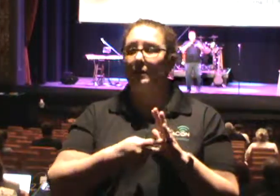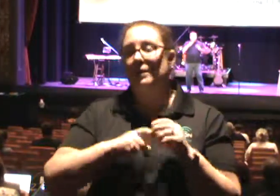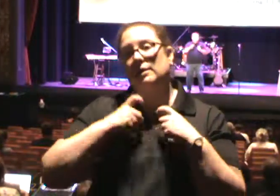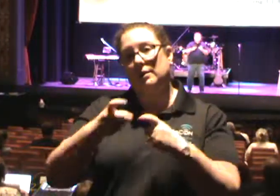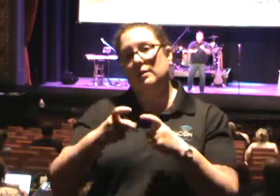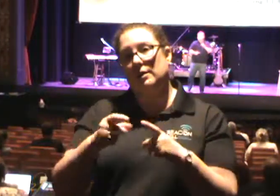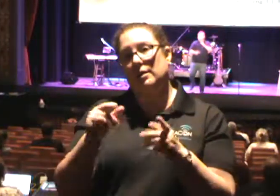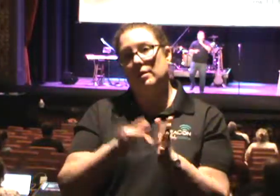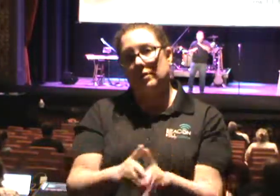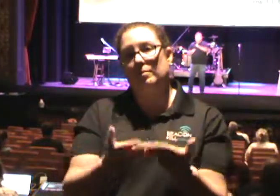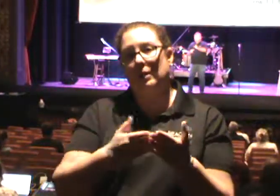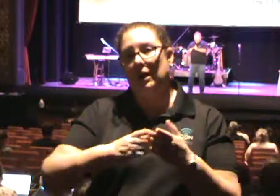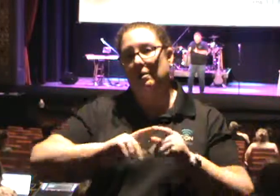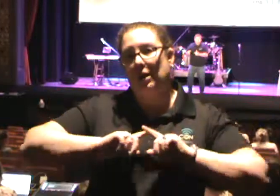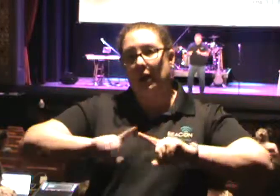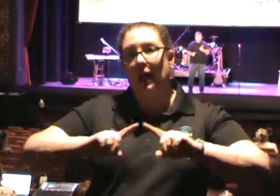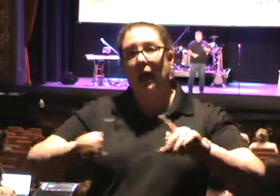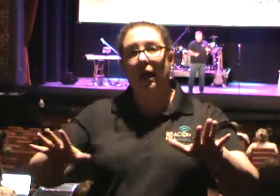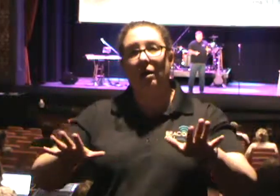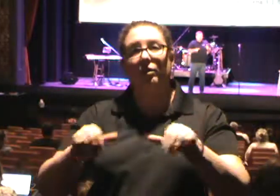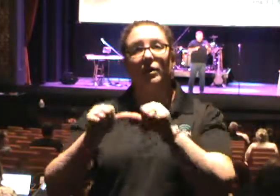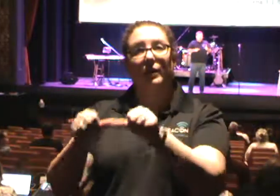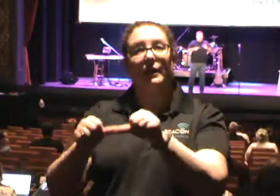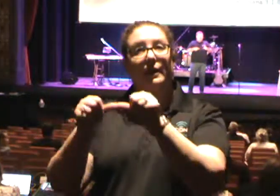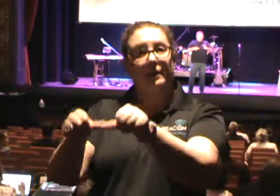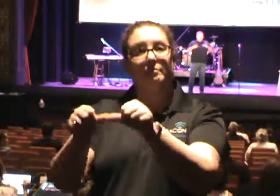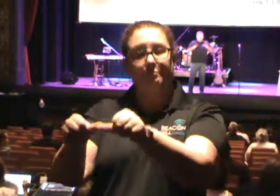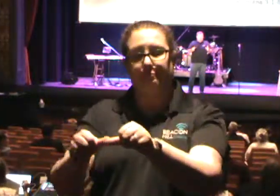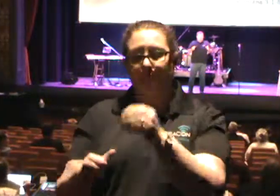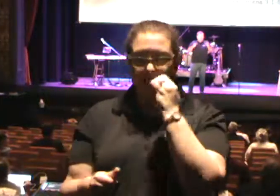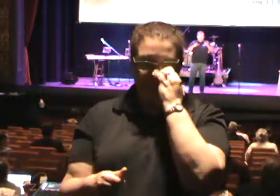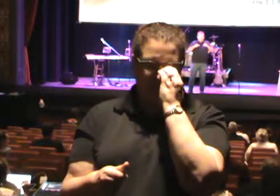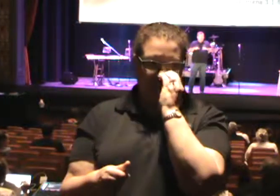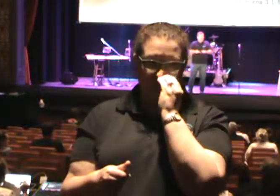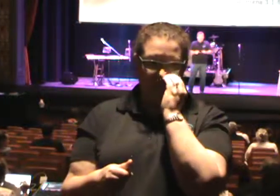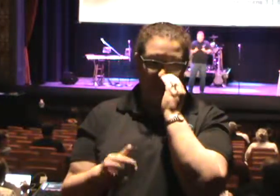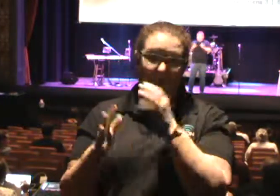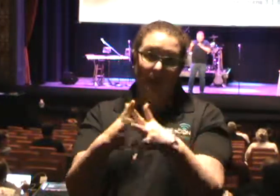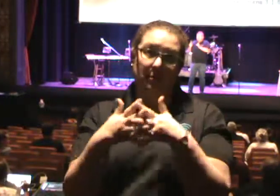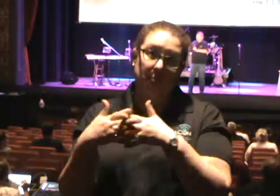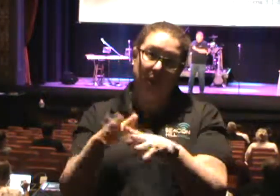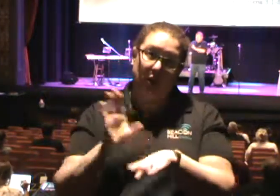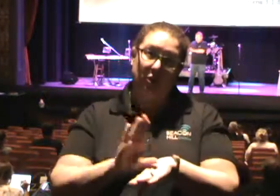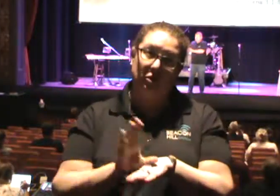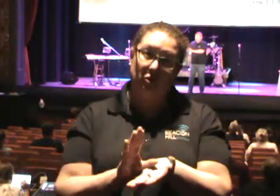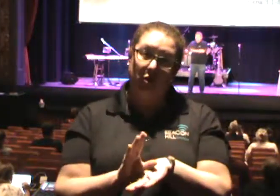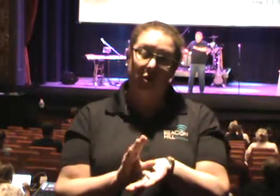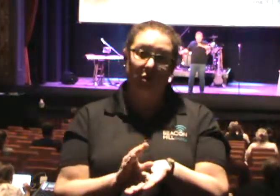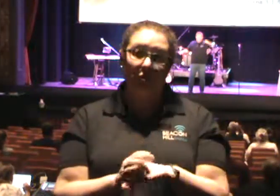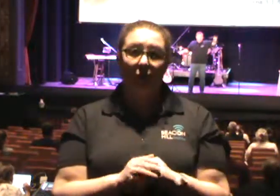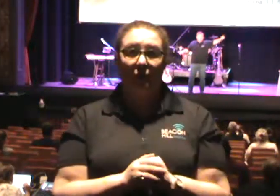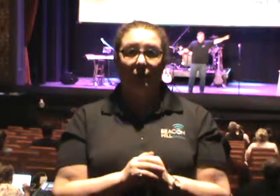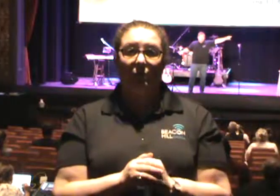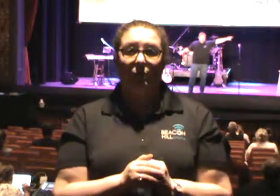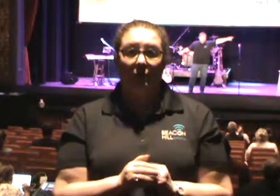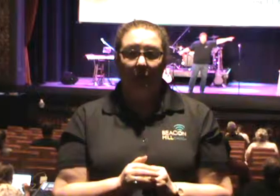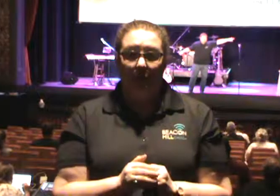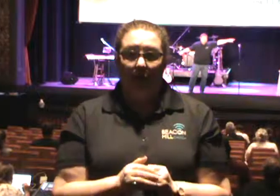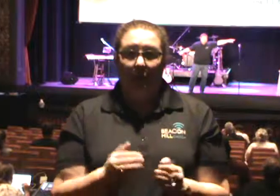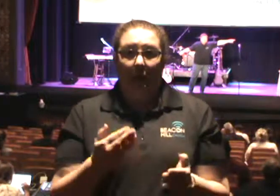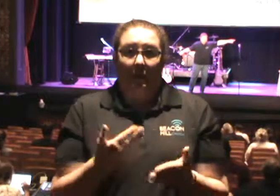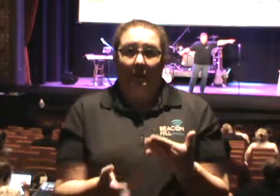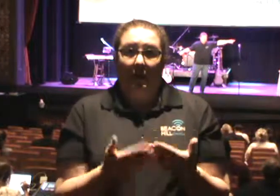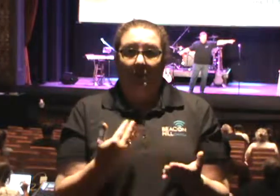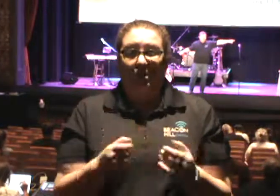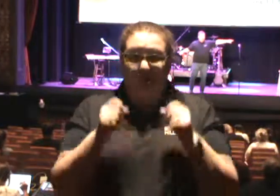consistent basis. This may come as a culture shock to the American church, but do you know that Christianity is not a one-day-a-week